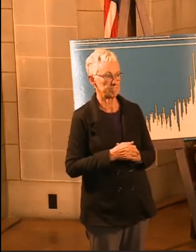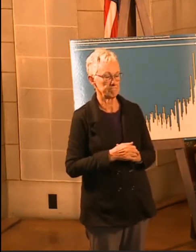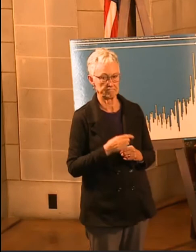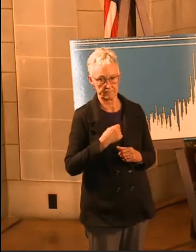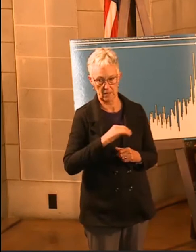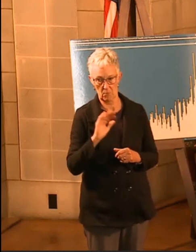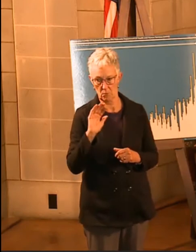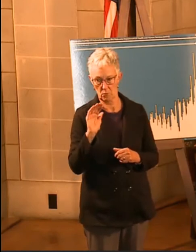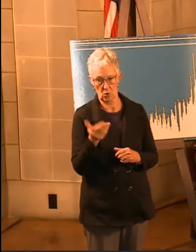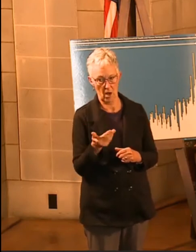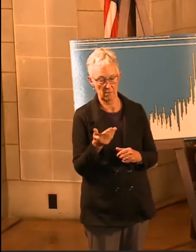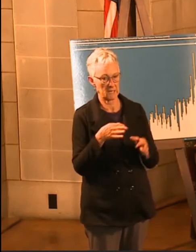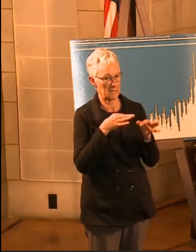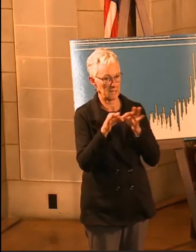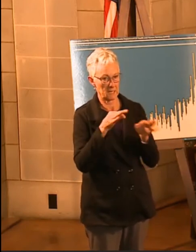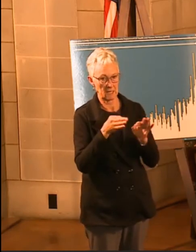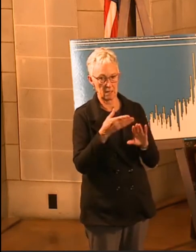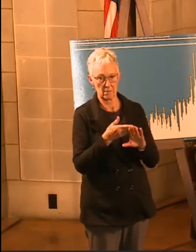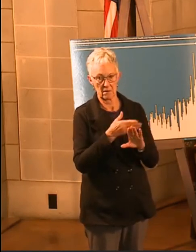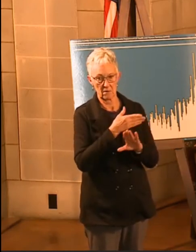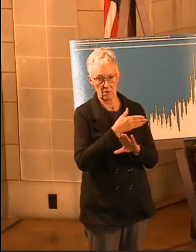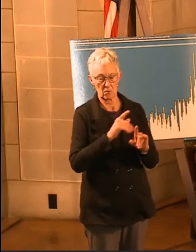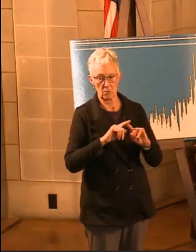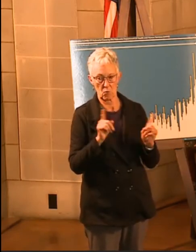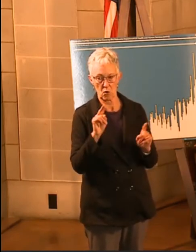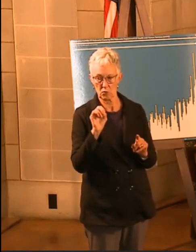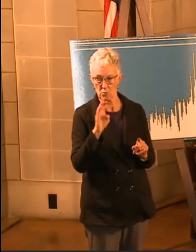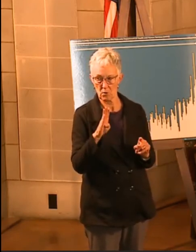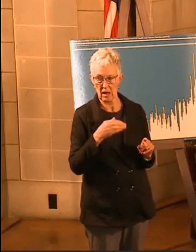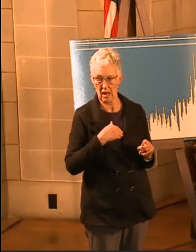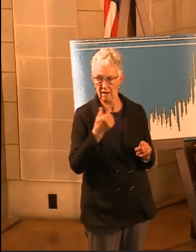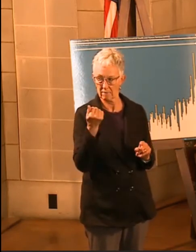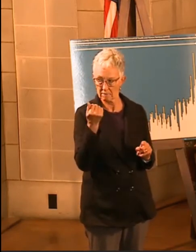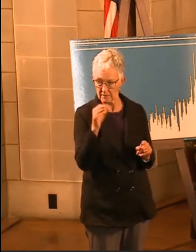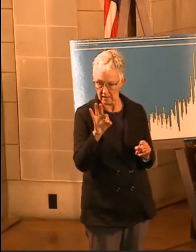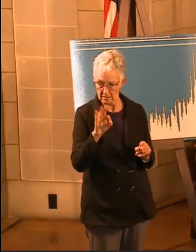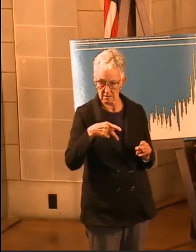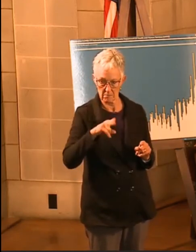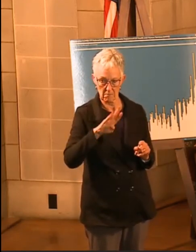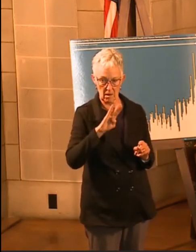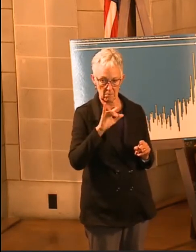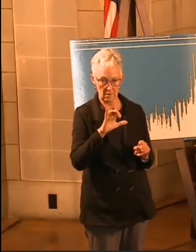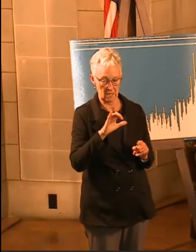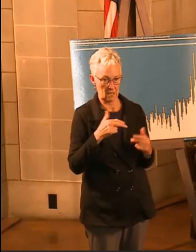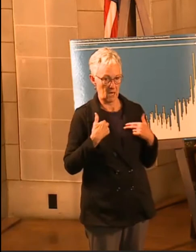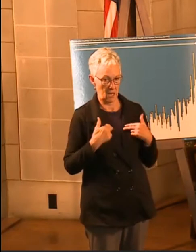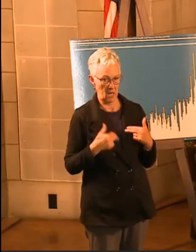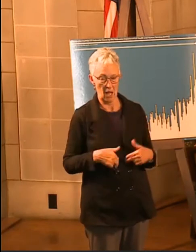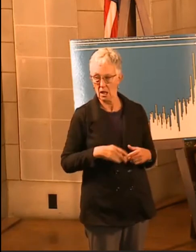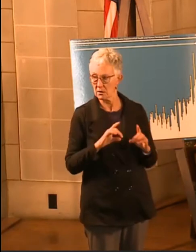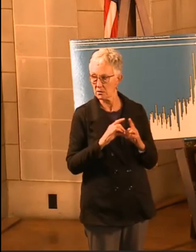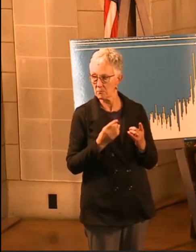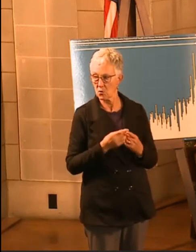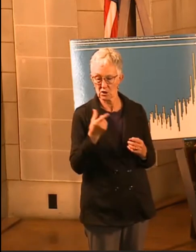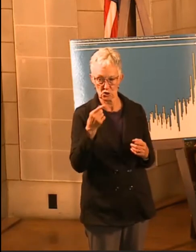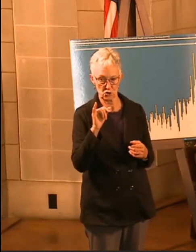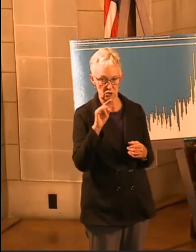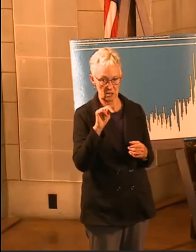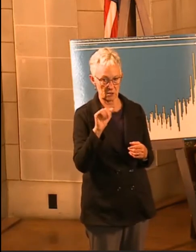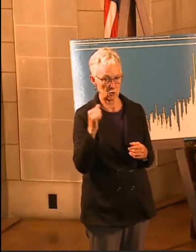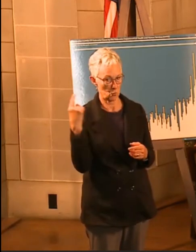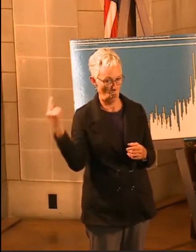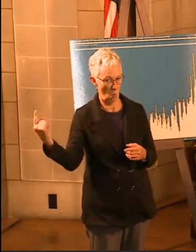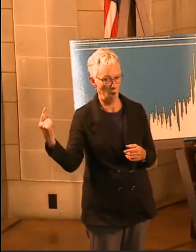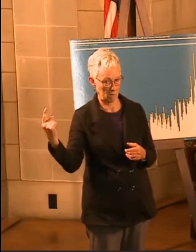I've probably gone over this before, but Nebraska has 19 public health departments. Gina is one of the 19 directors of the